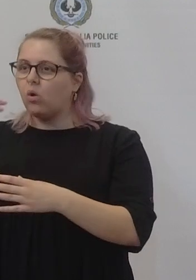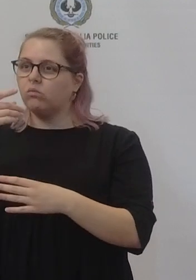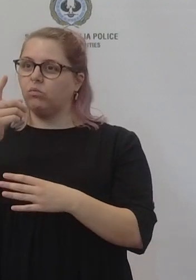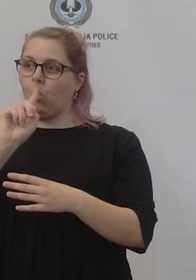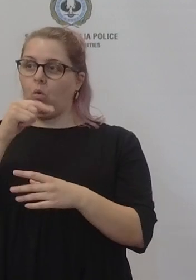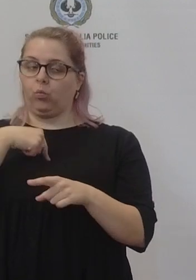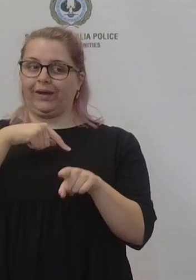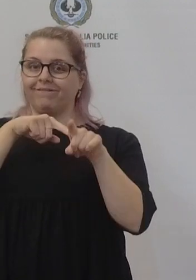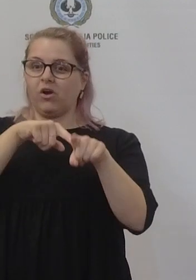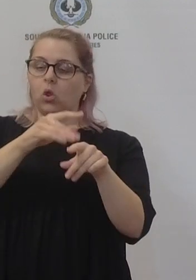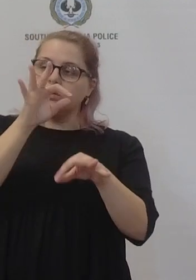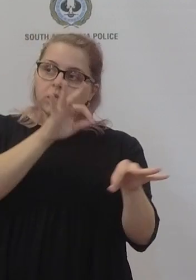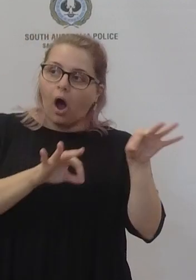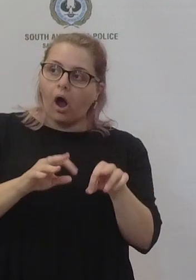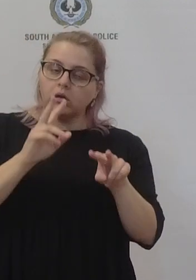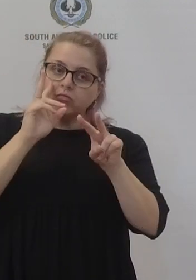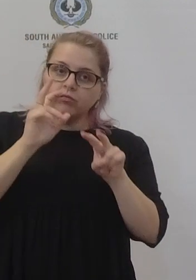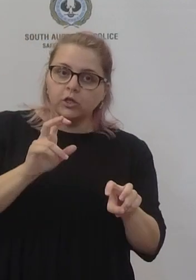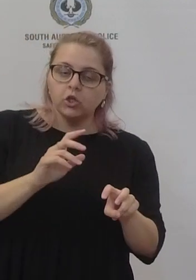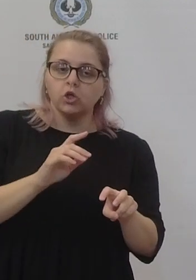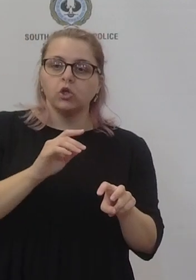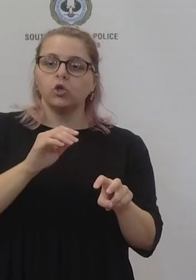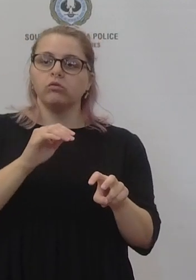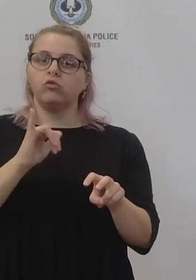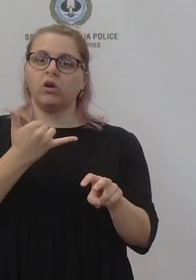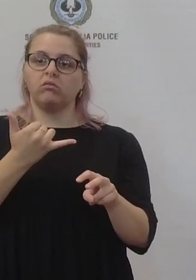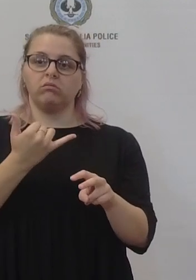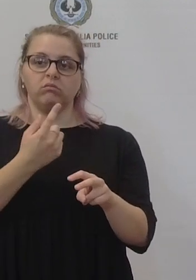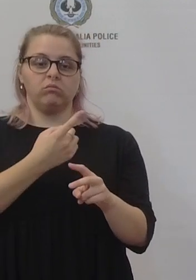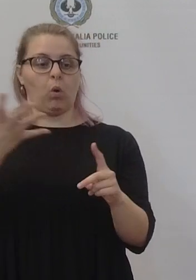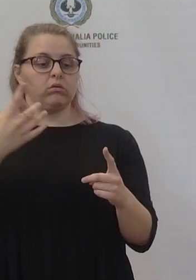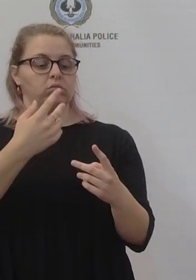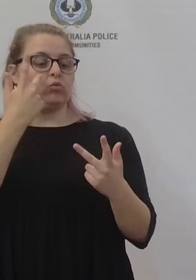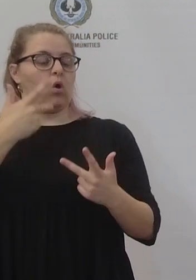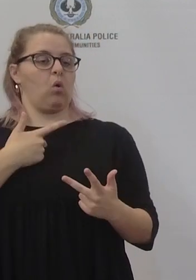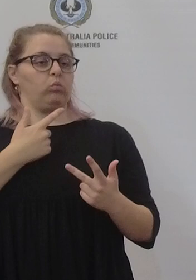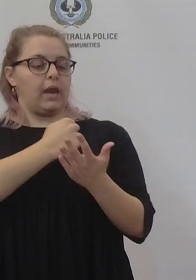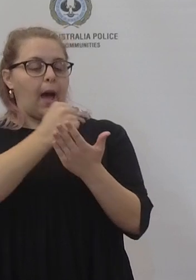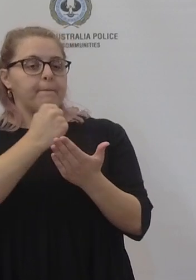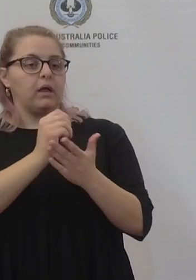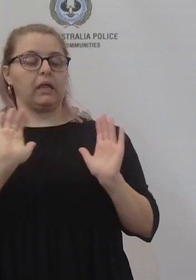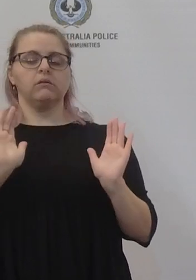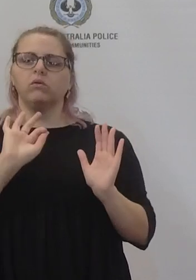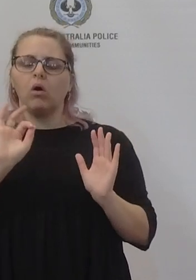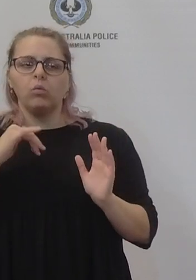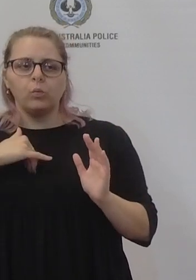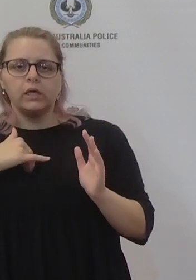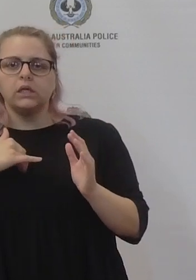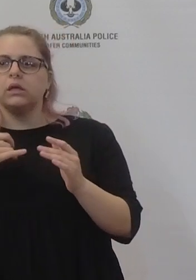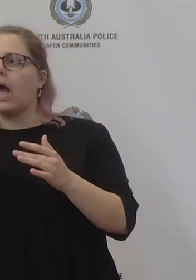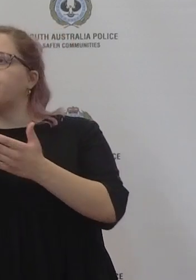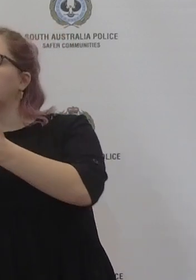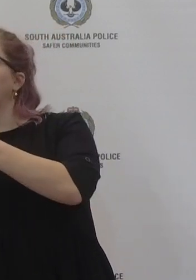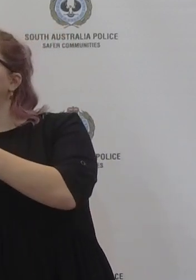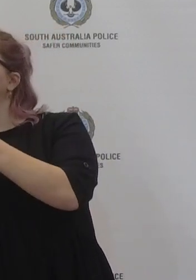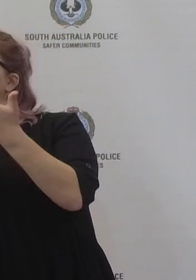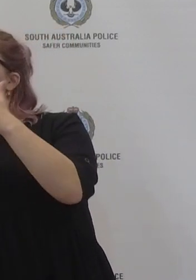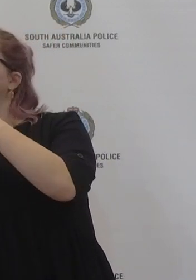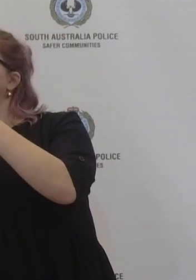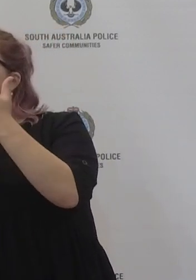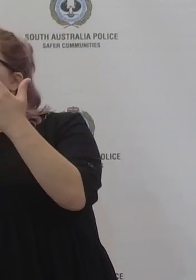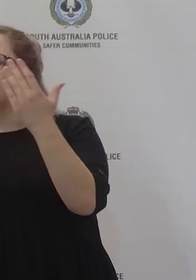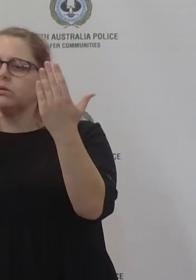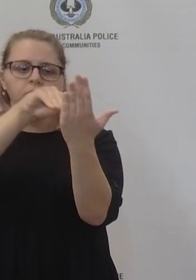we put in our own case numbers and then we recalibrate the model and we do that on a regular basis um so uh